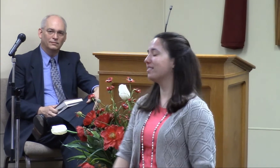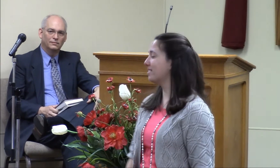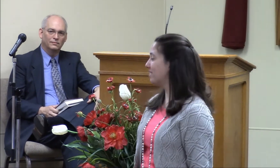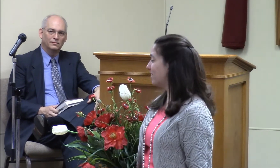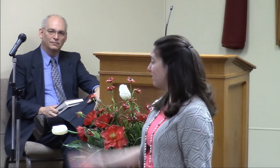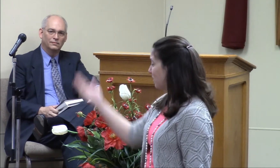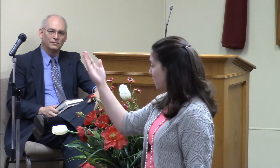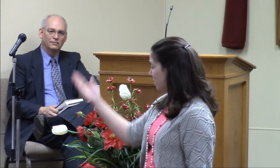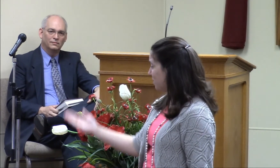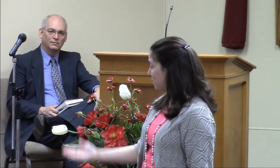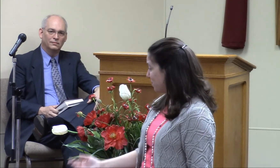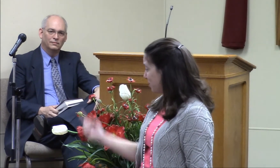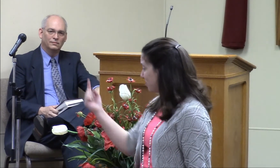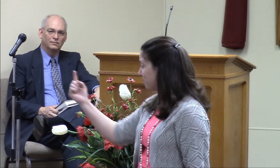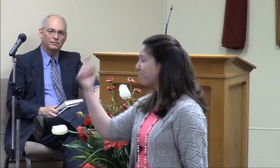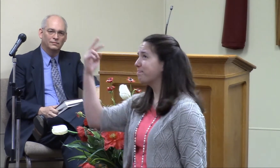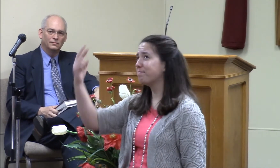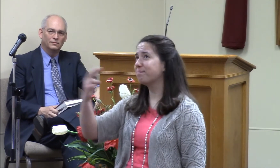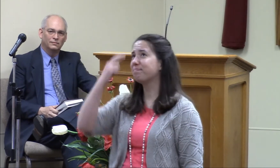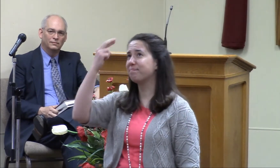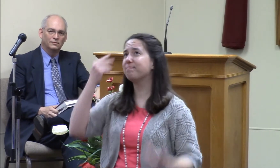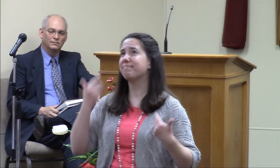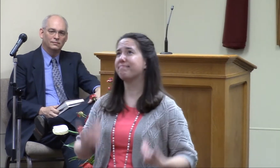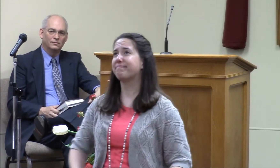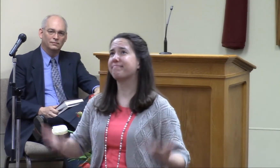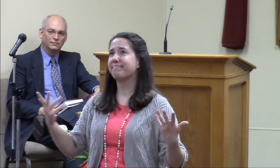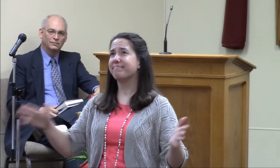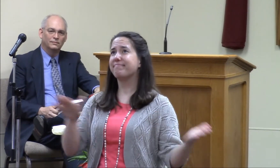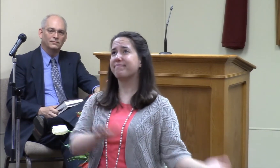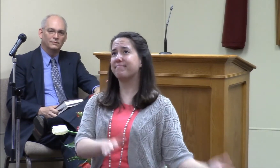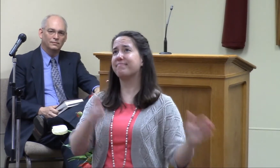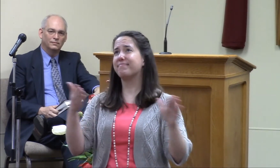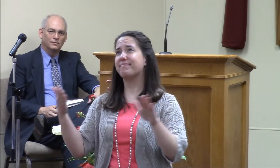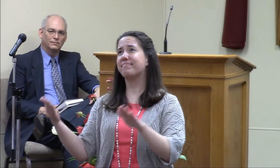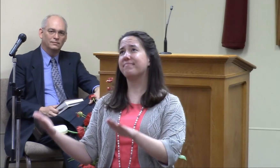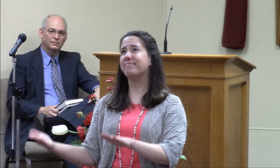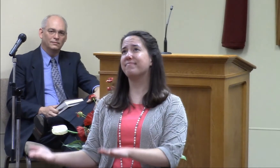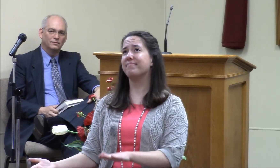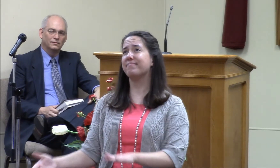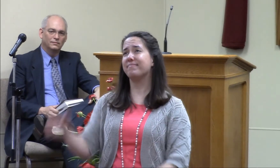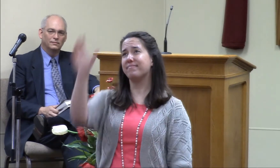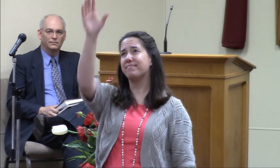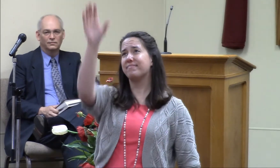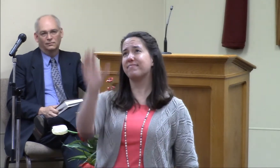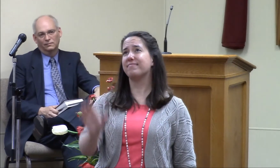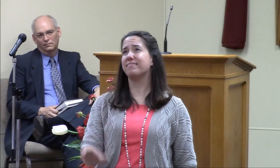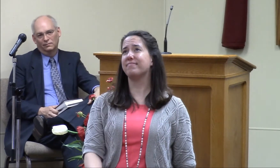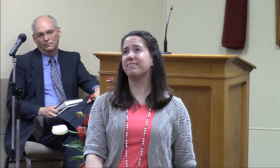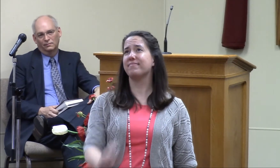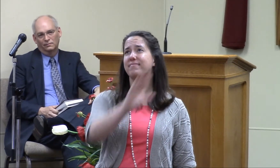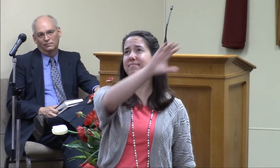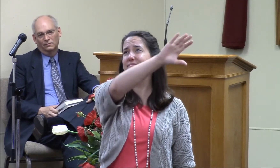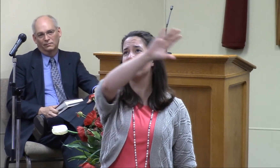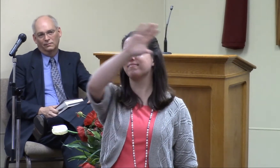One of the reasons I died on Calvary